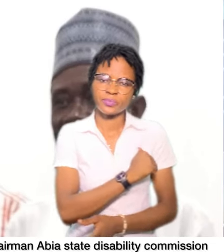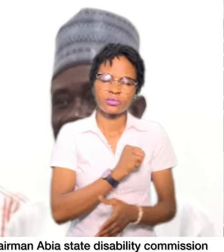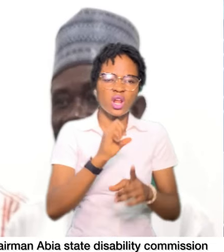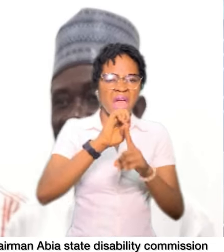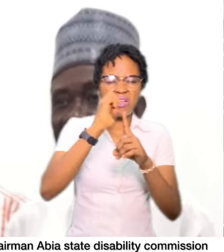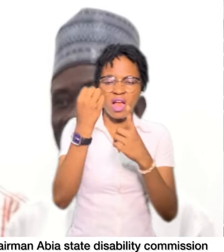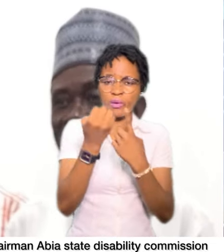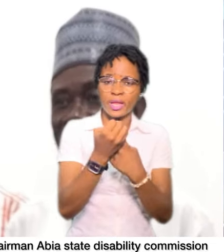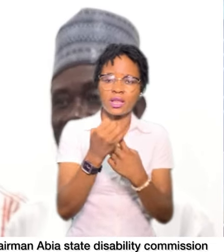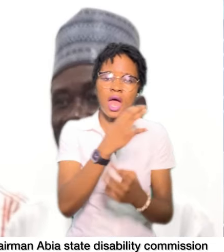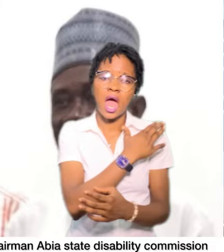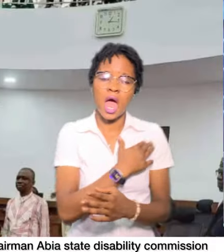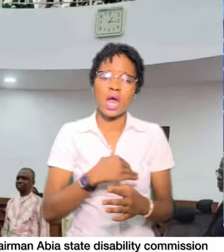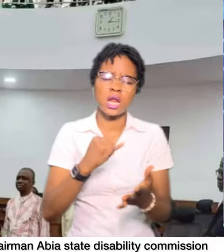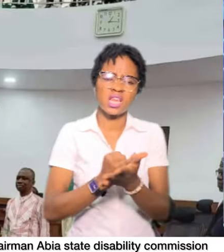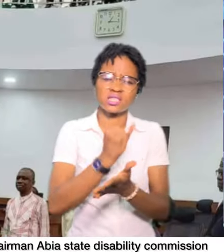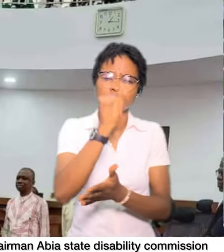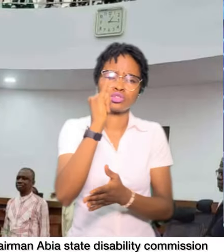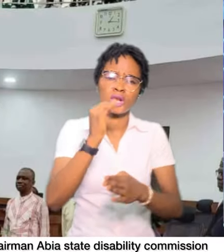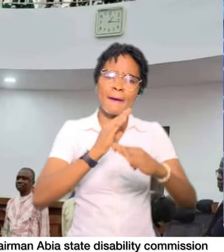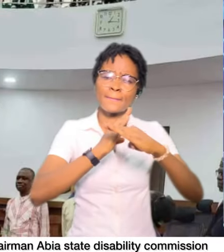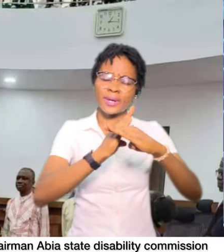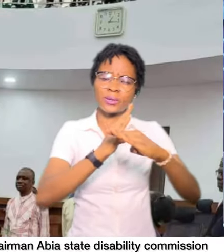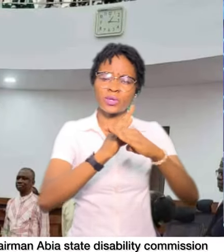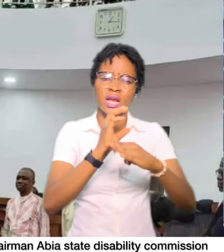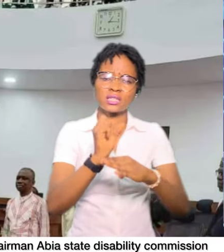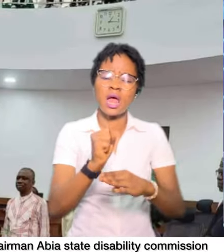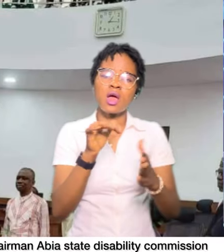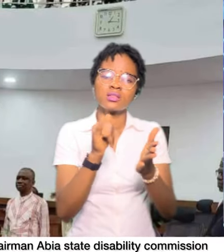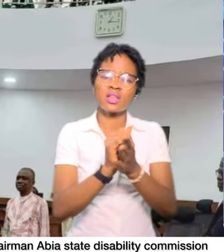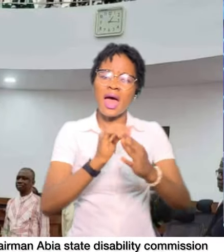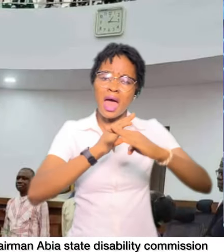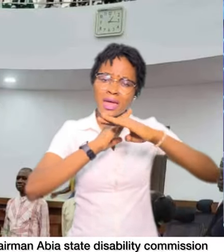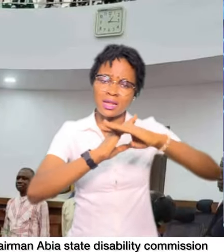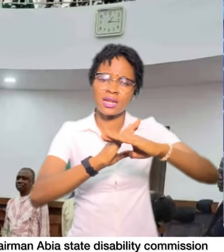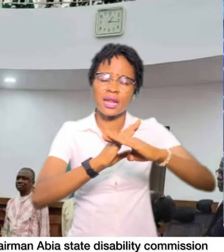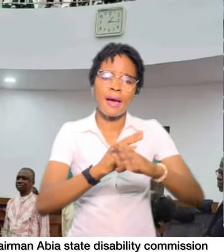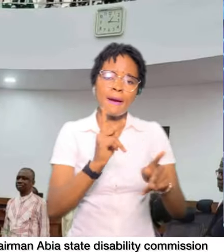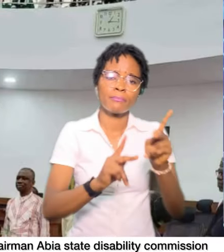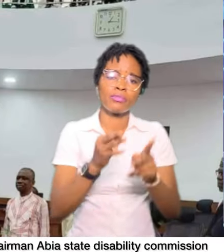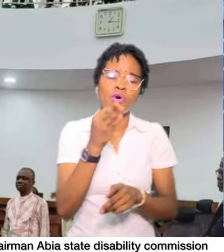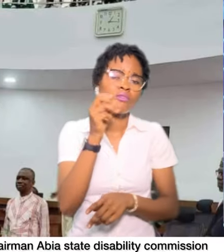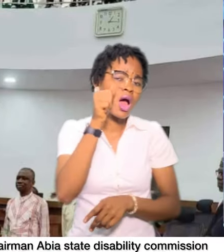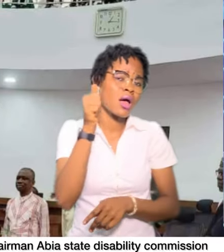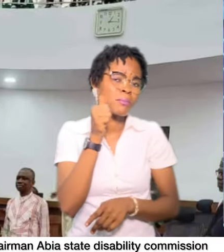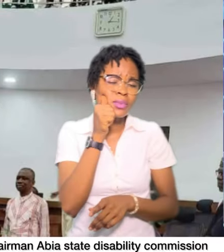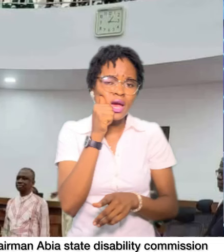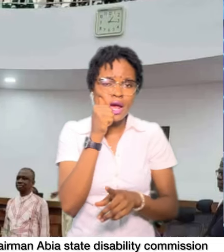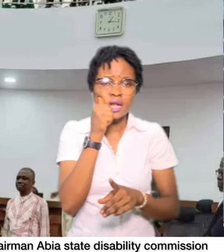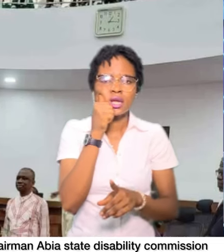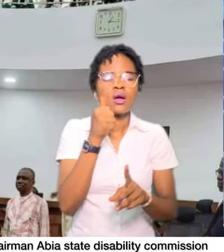environmental and institutional barriers that that hinder ambience with disability from